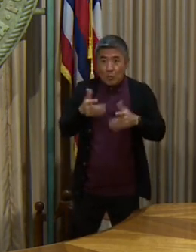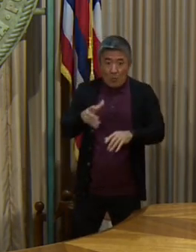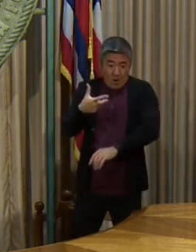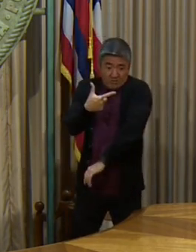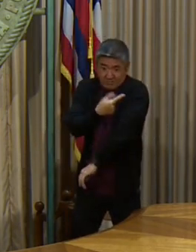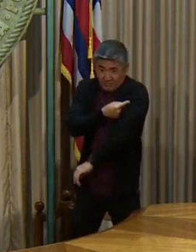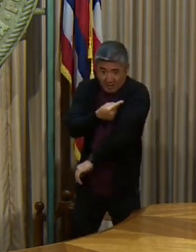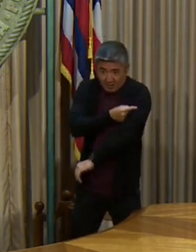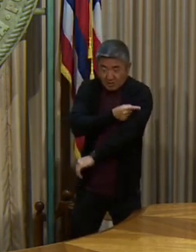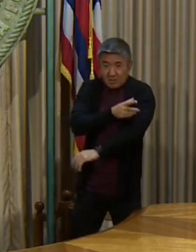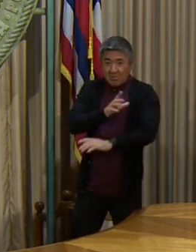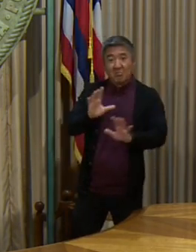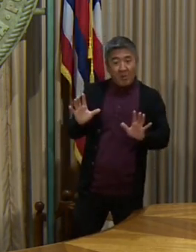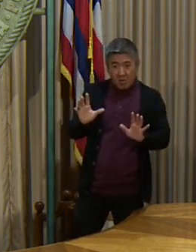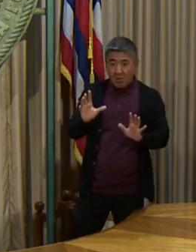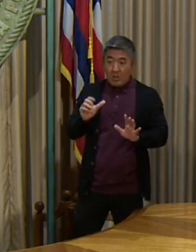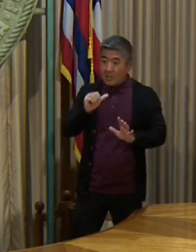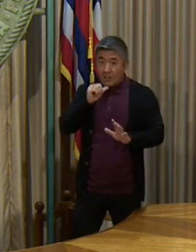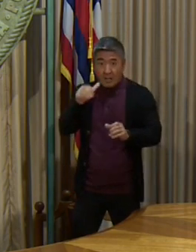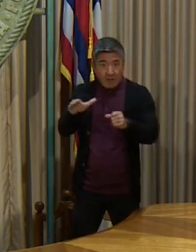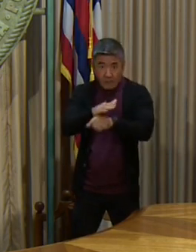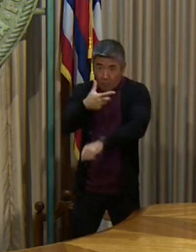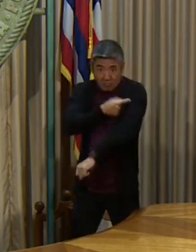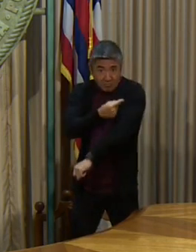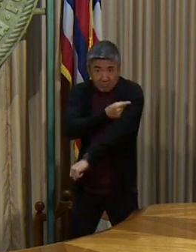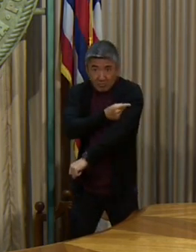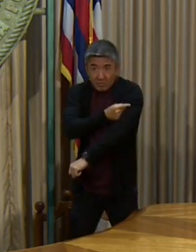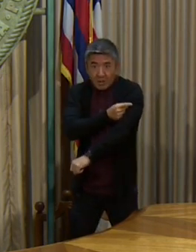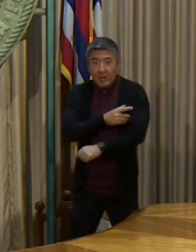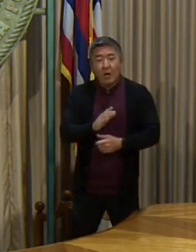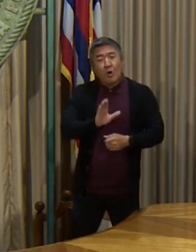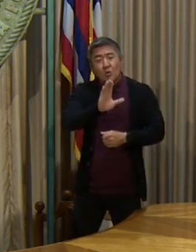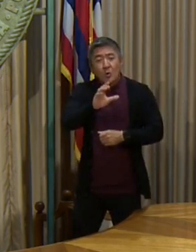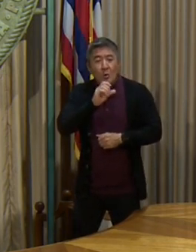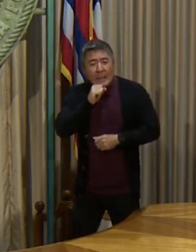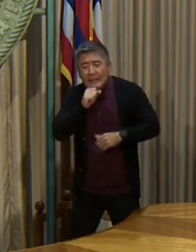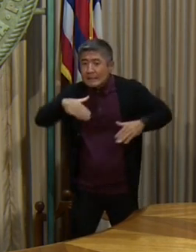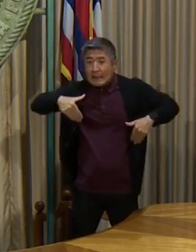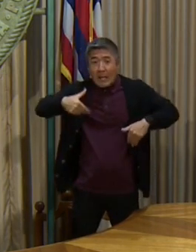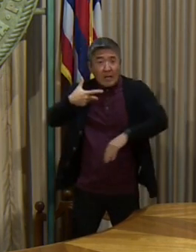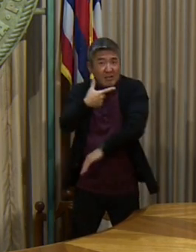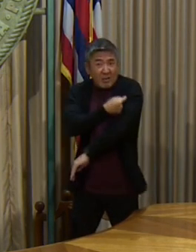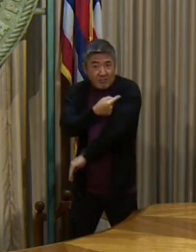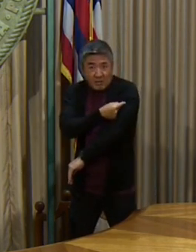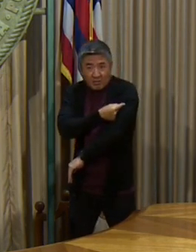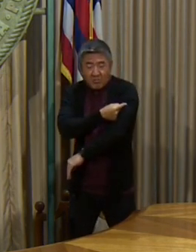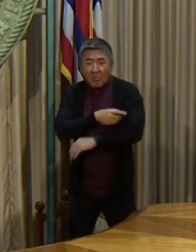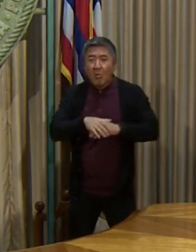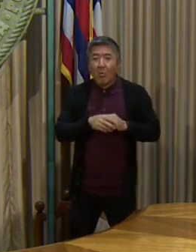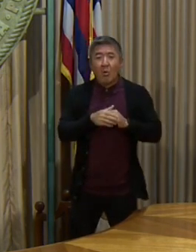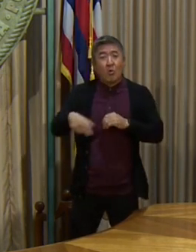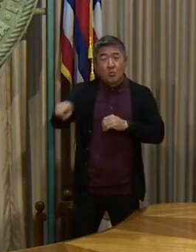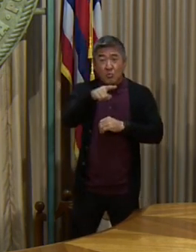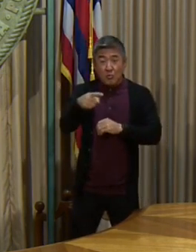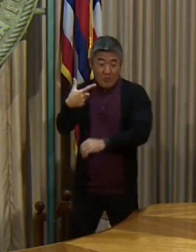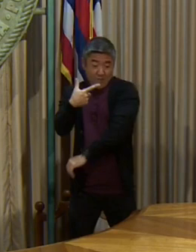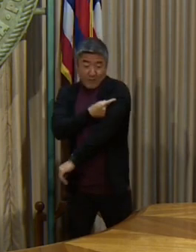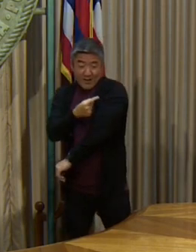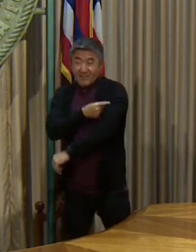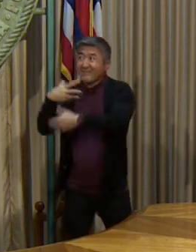vaccinated were unable to receive a vaccination due to age or other reasons or receive their vaccination out of state,